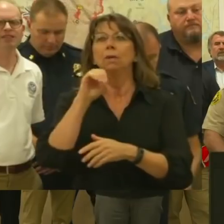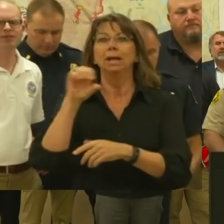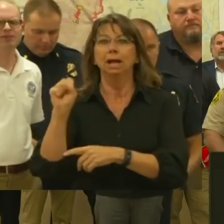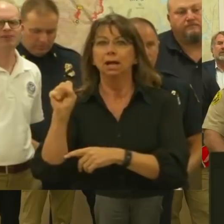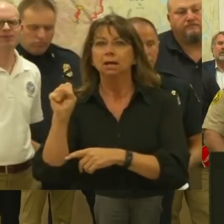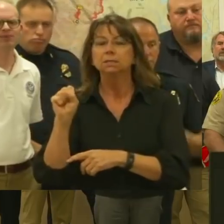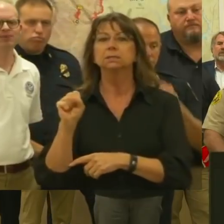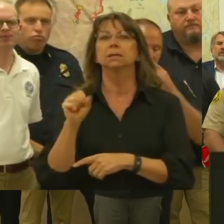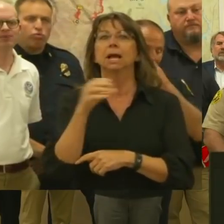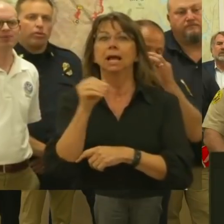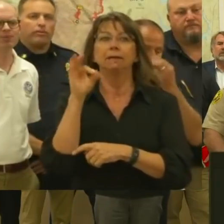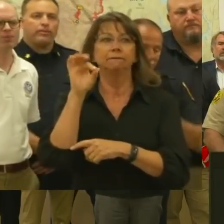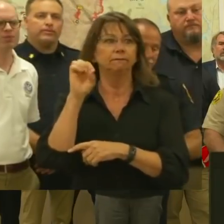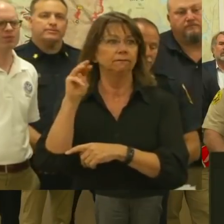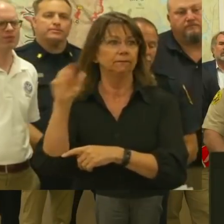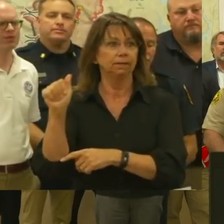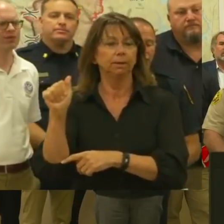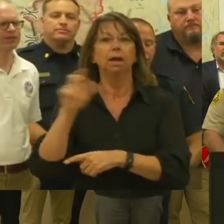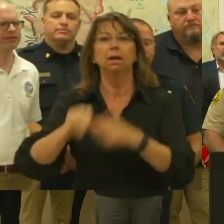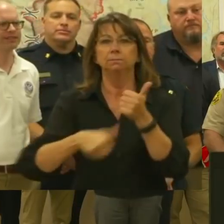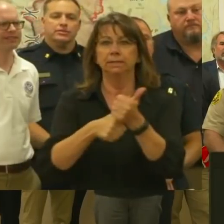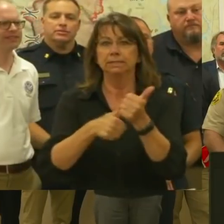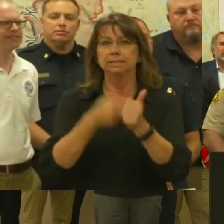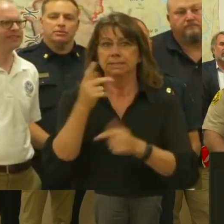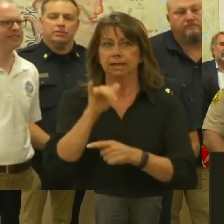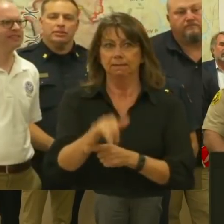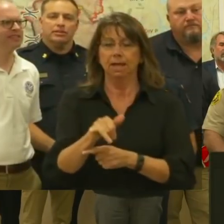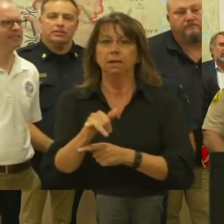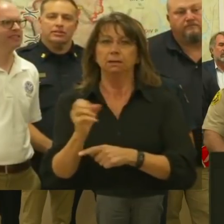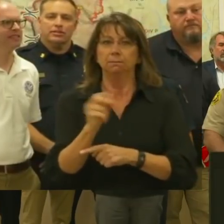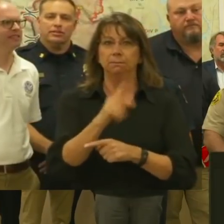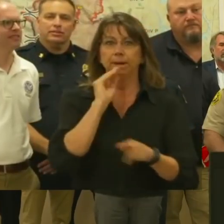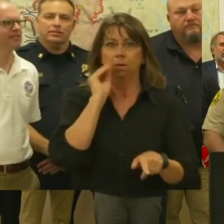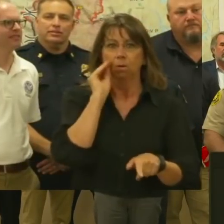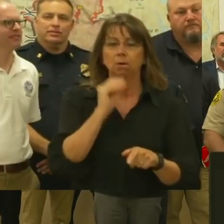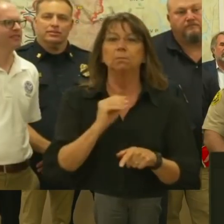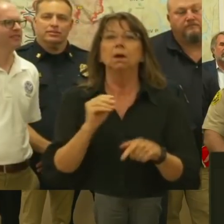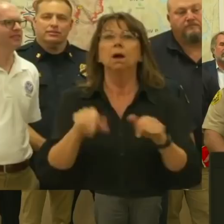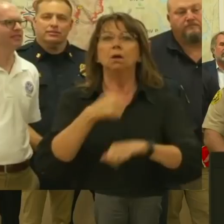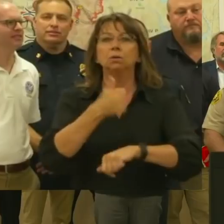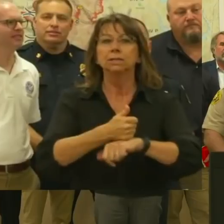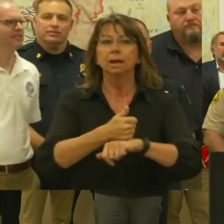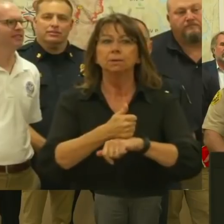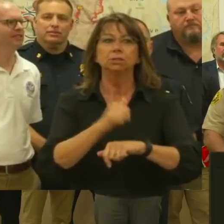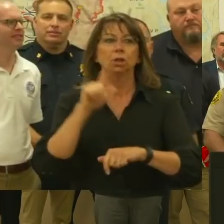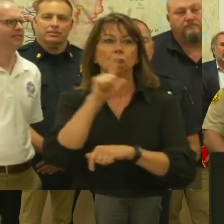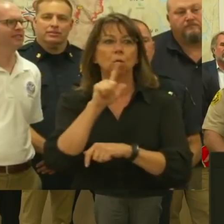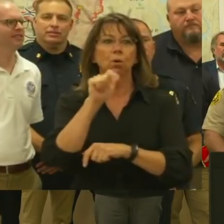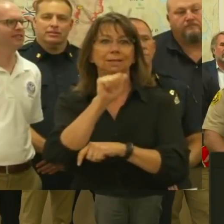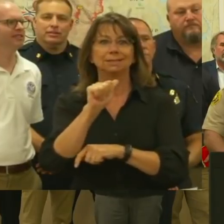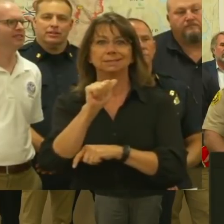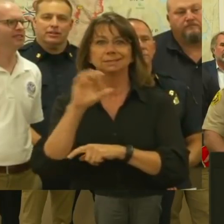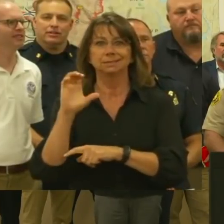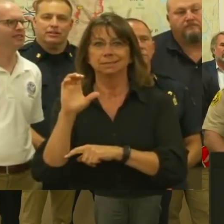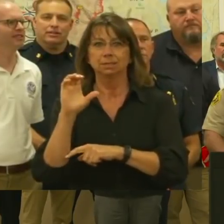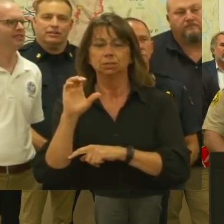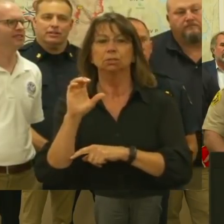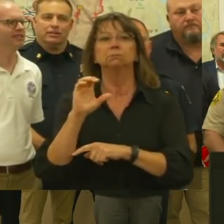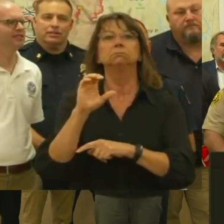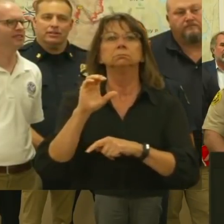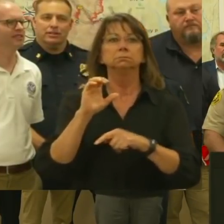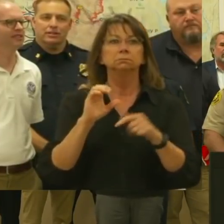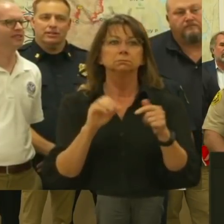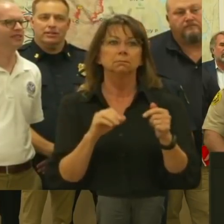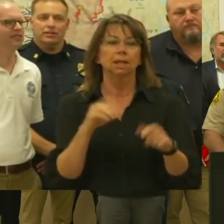and from FEMA. We've established a local assistance center and that is now combined with the disaster recovery center and that's